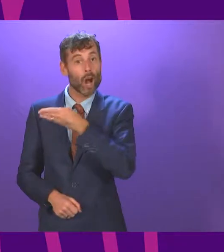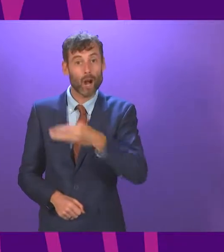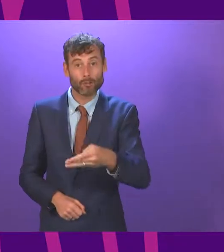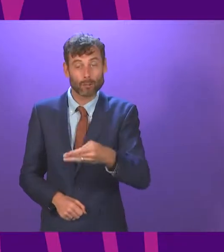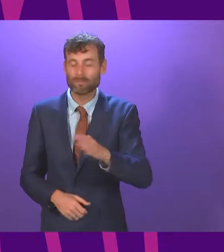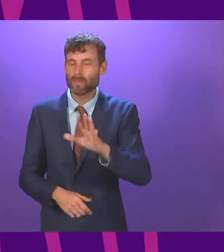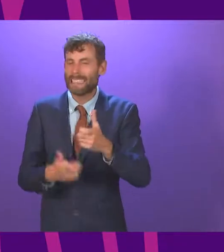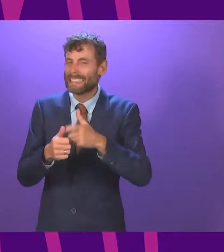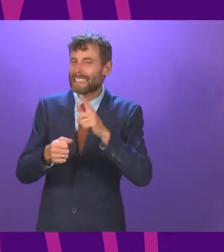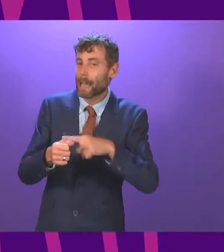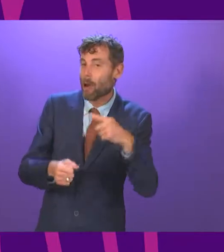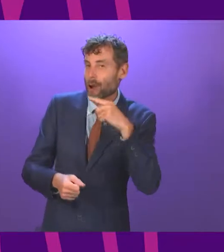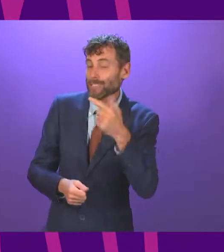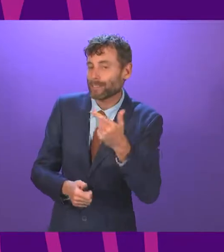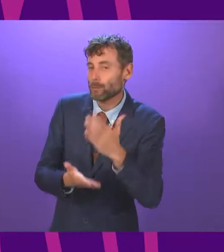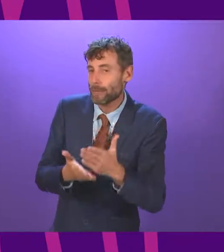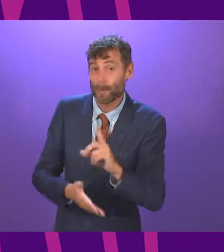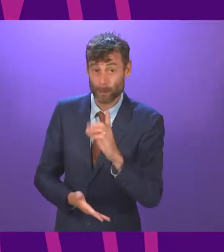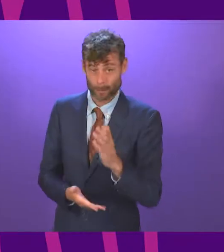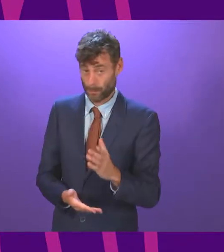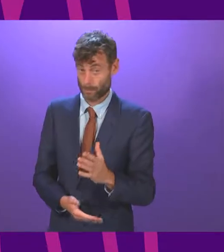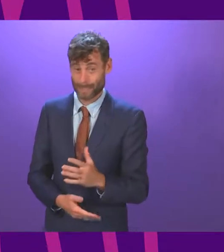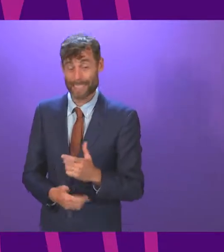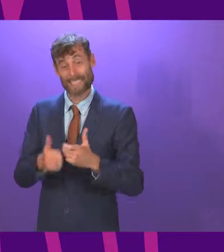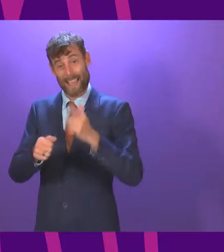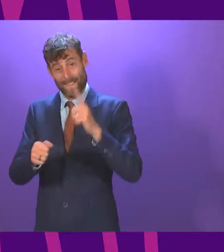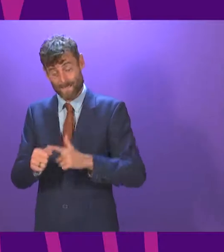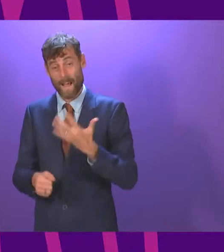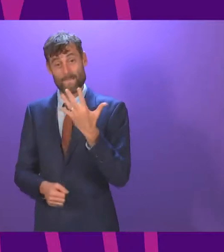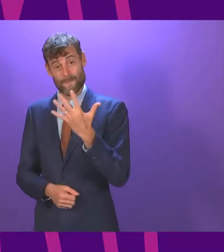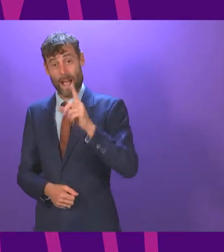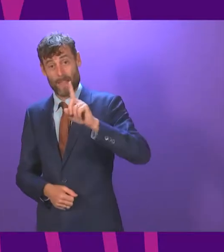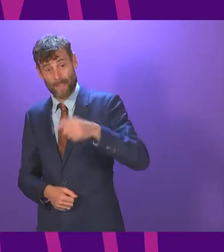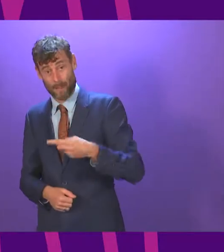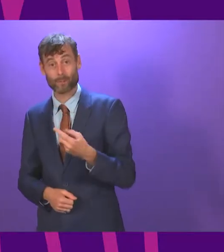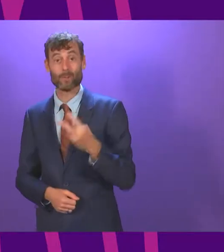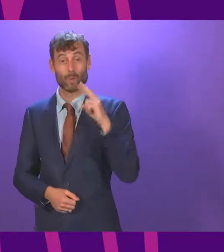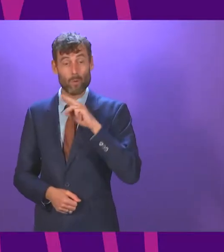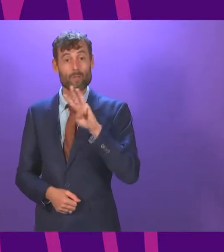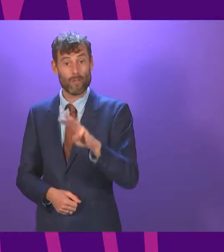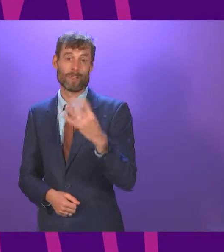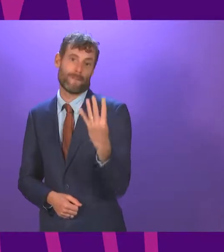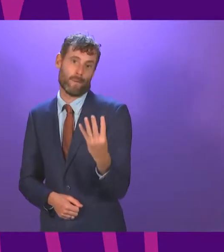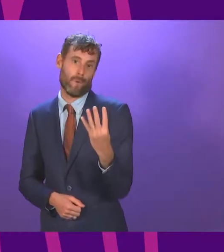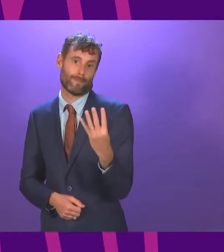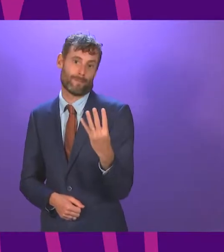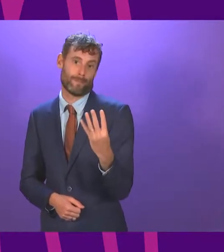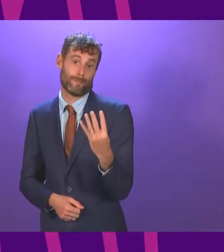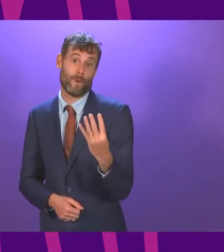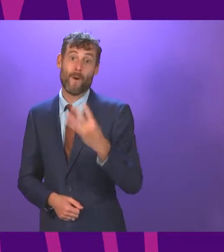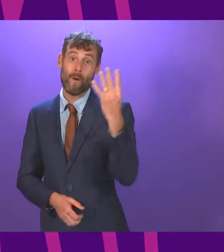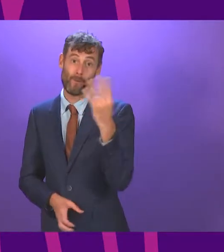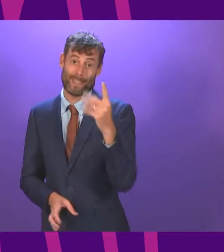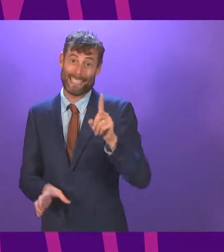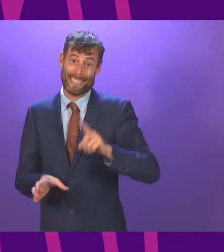This is day 5,234 of the SNP coming to power. They've already had 14 years in